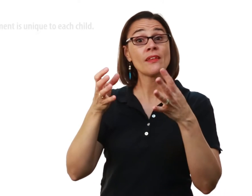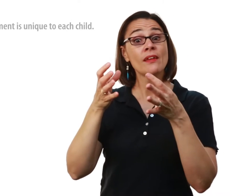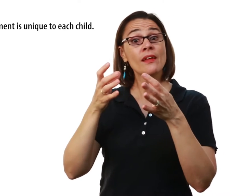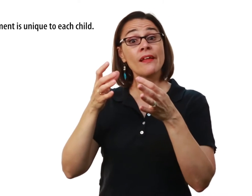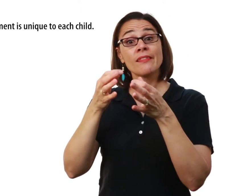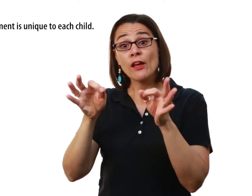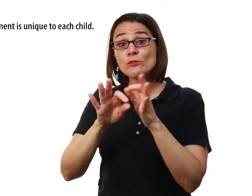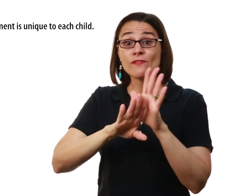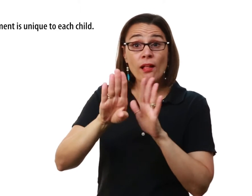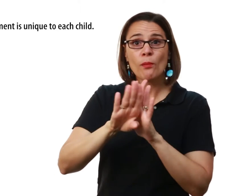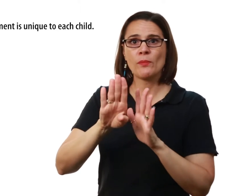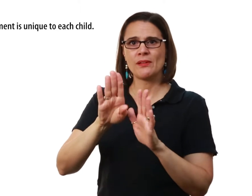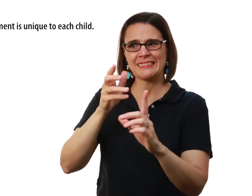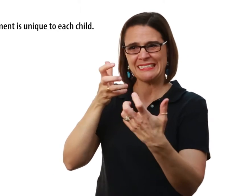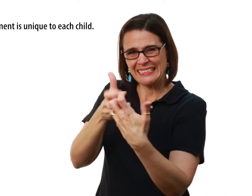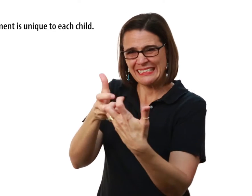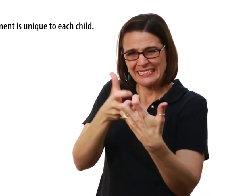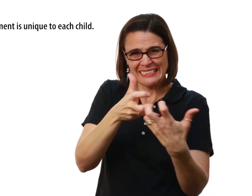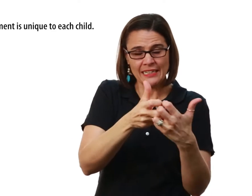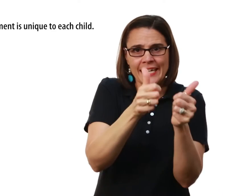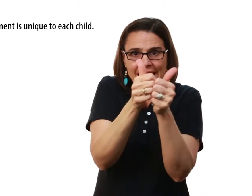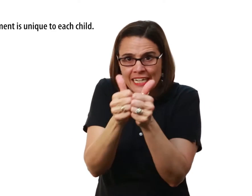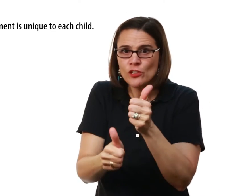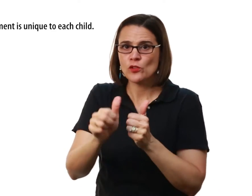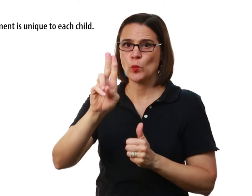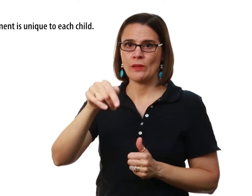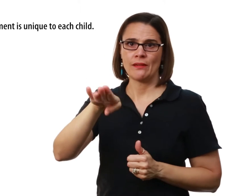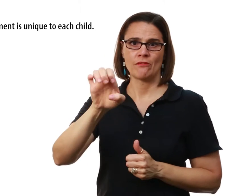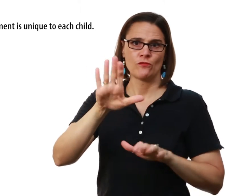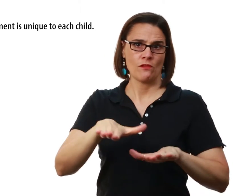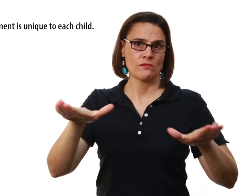Language development is uniquely fit to each child